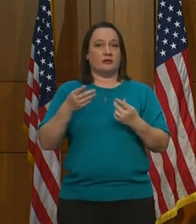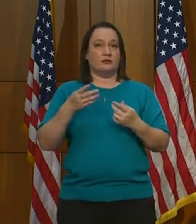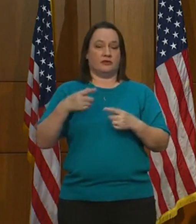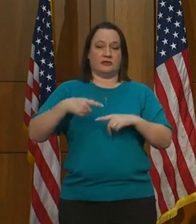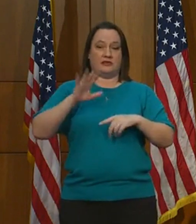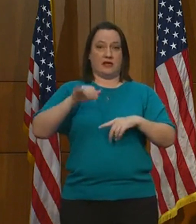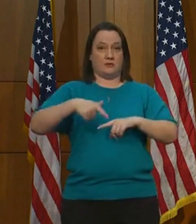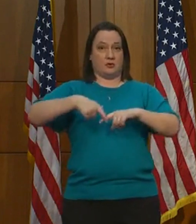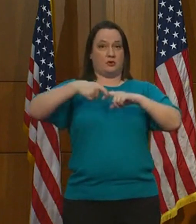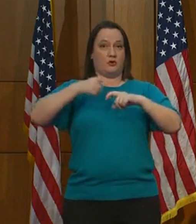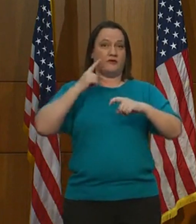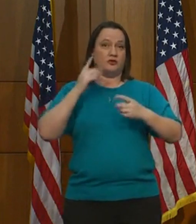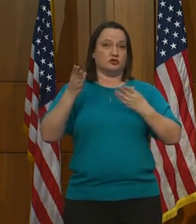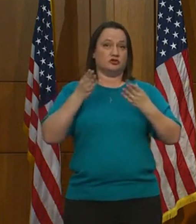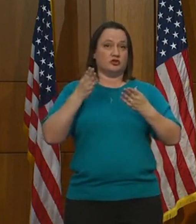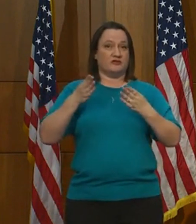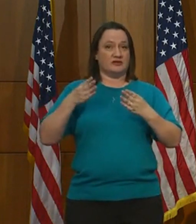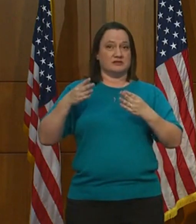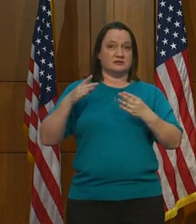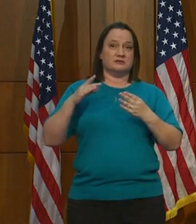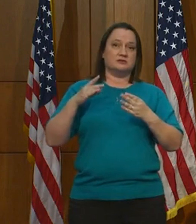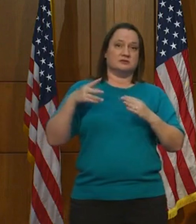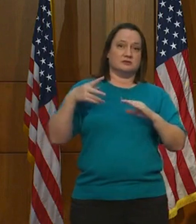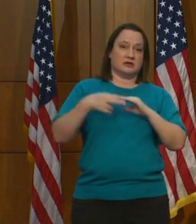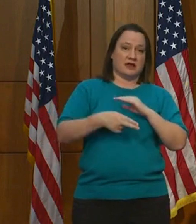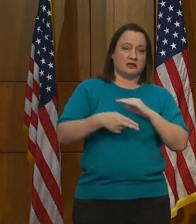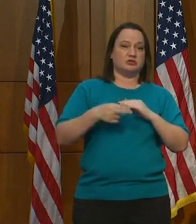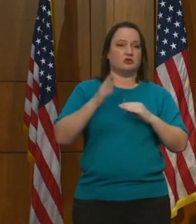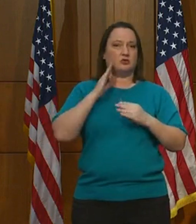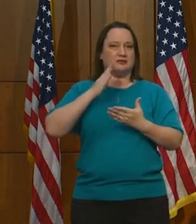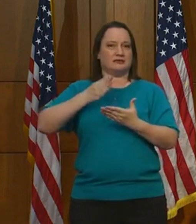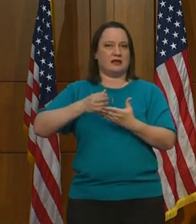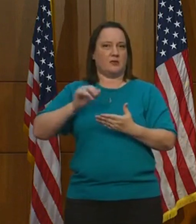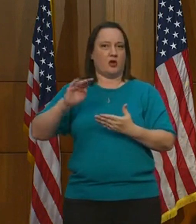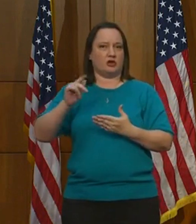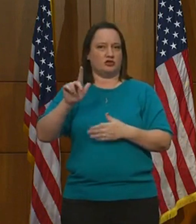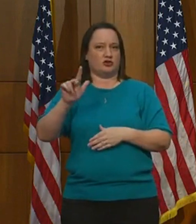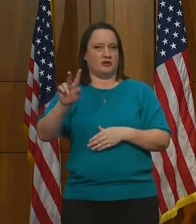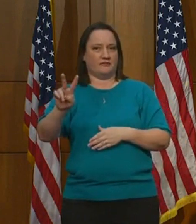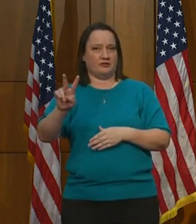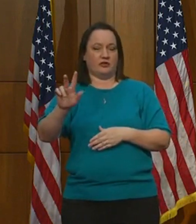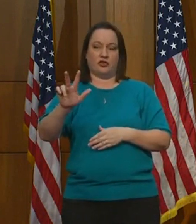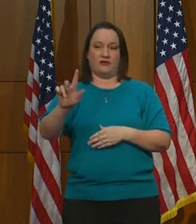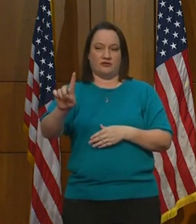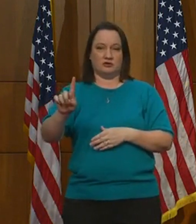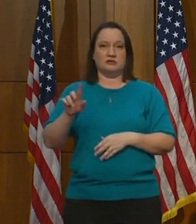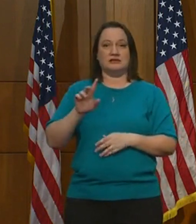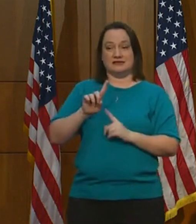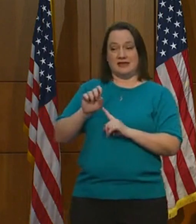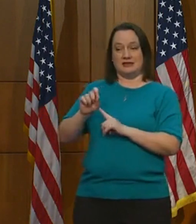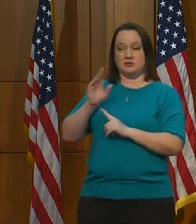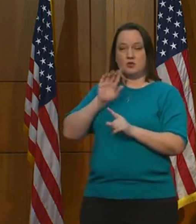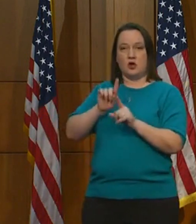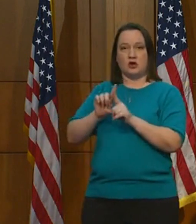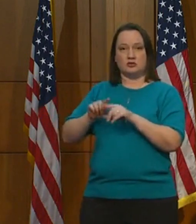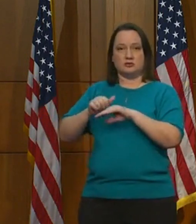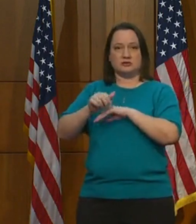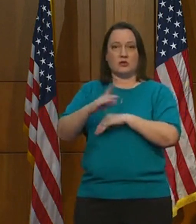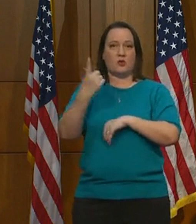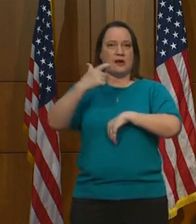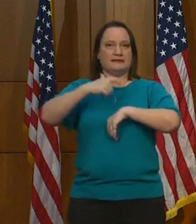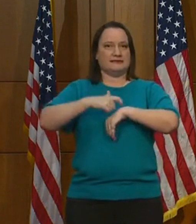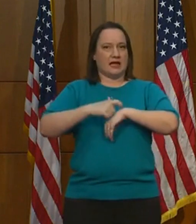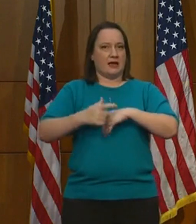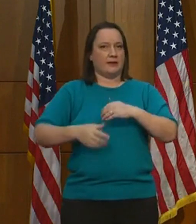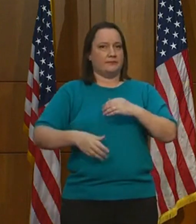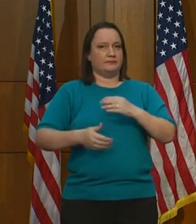31st. VDSS will also issue one-time supplemental payments to households